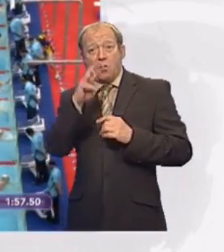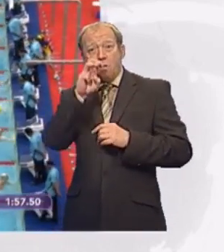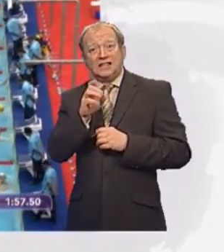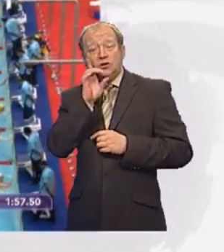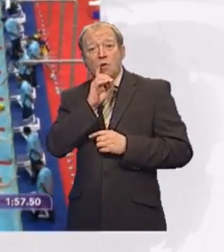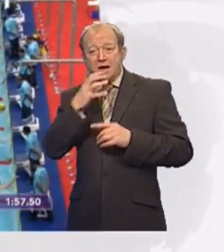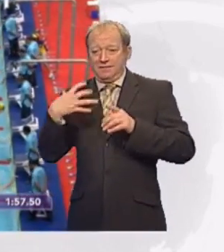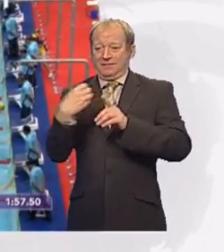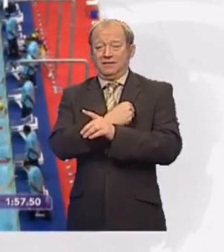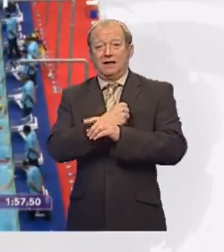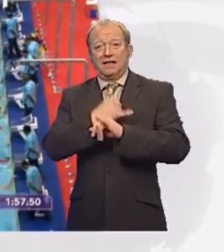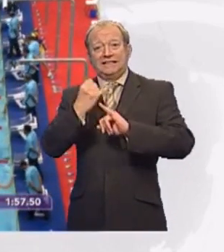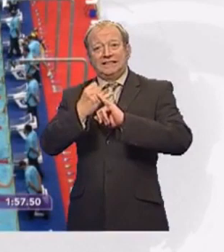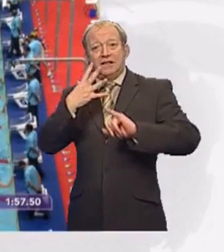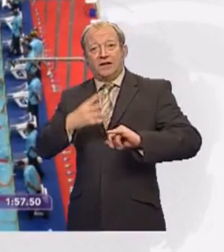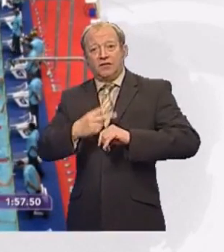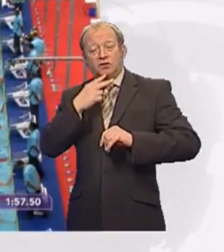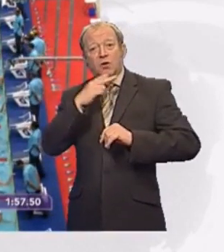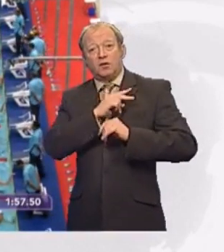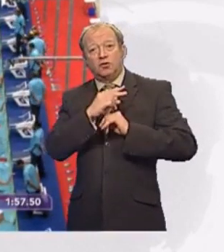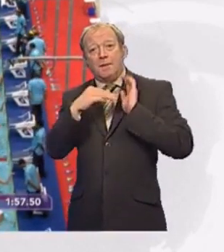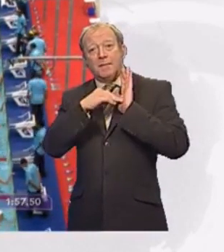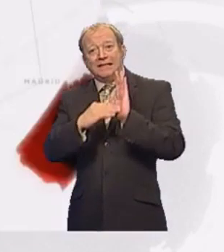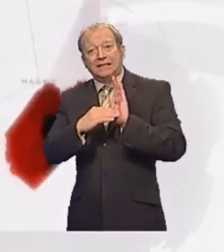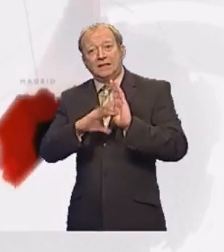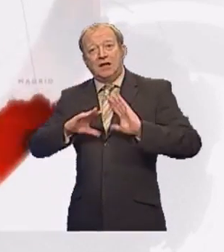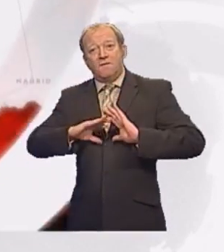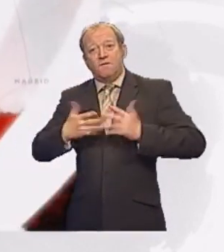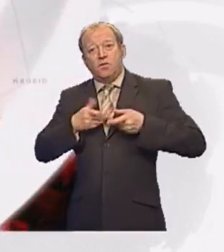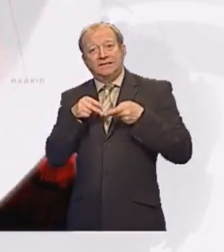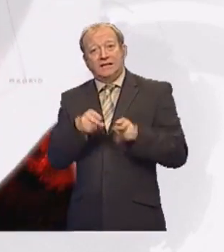silver in the 200 metres freestyle, ahead of Rebecca Adlington.